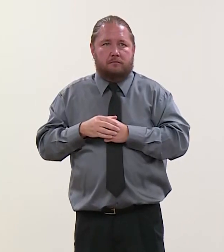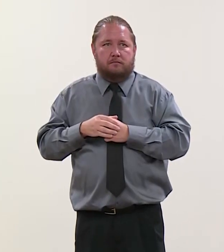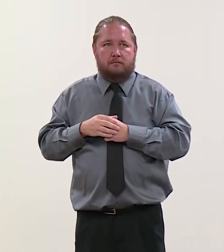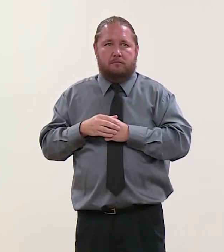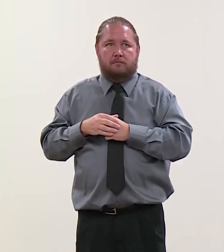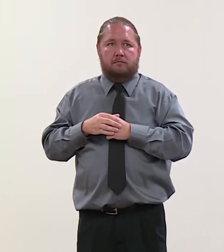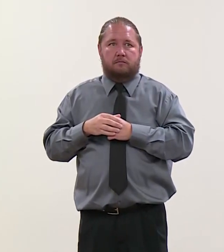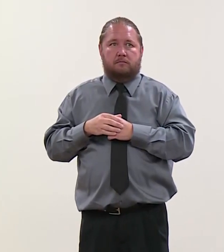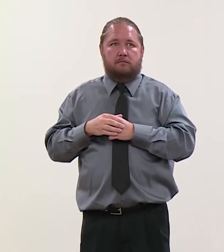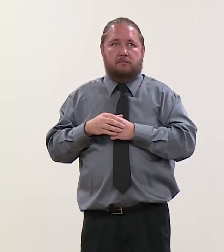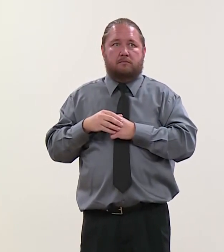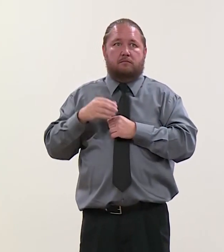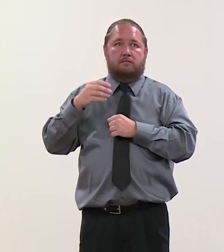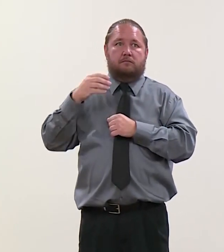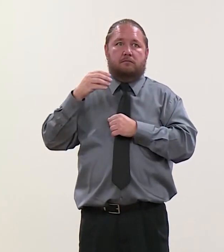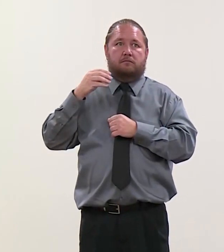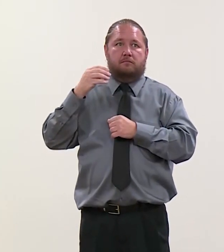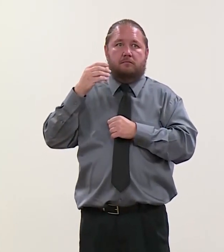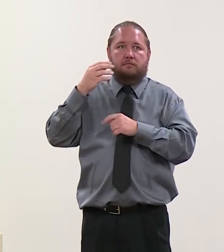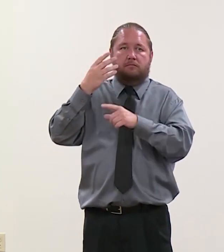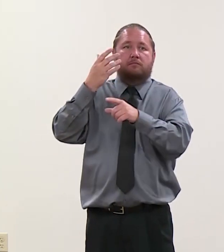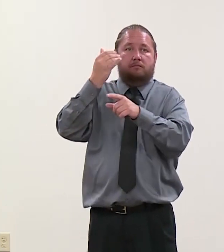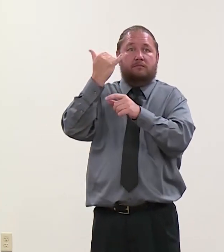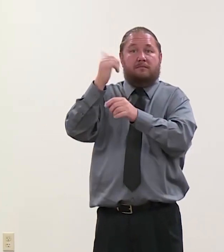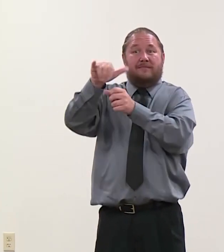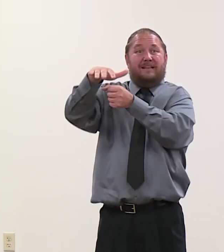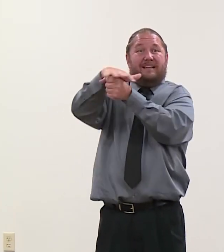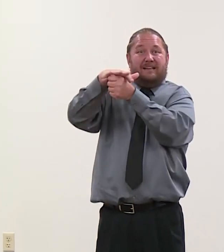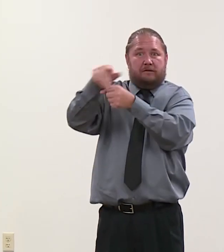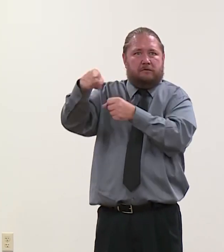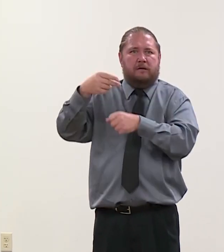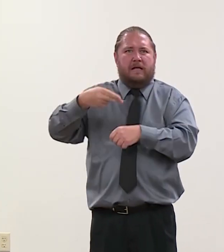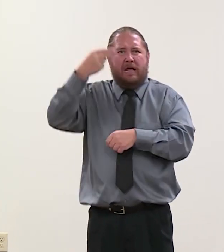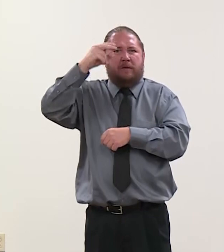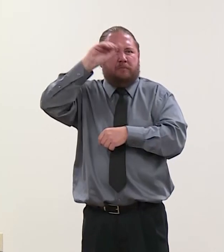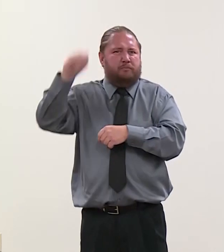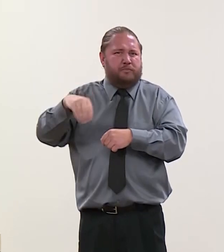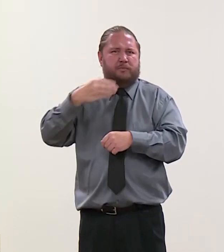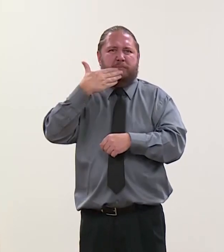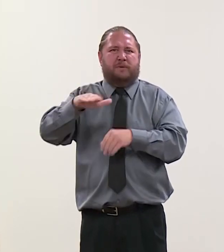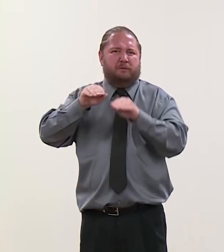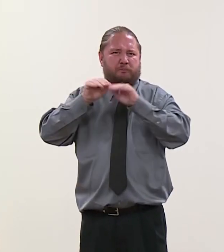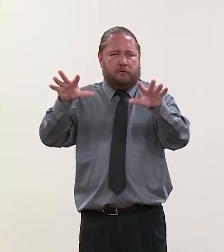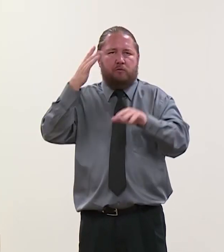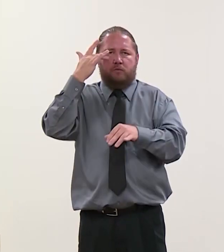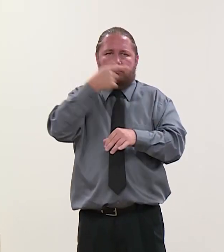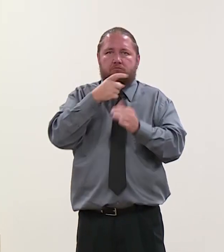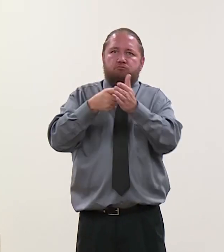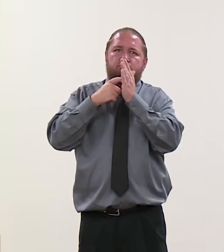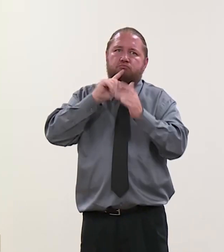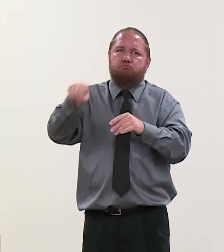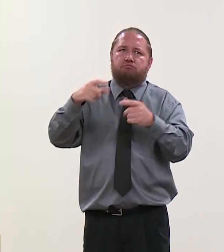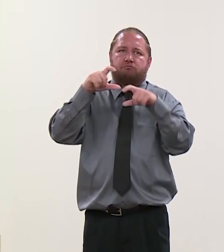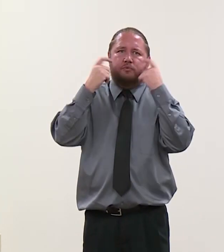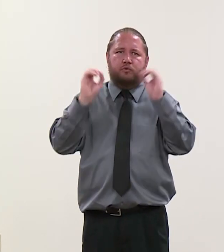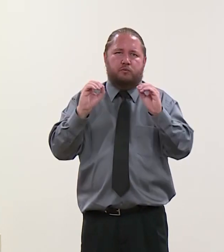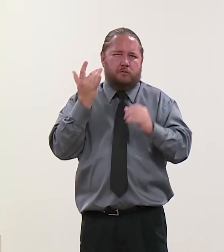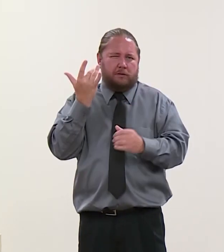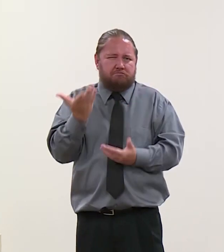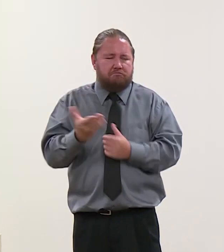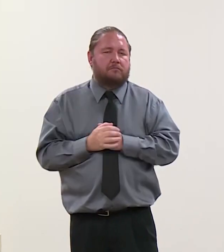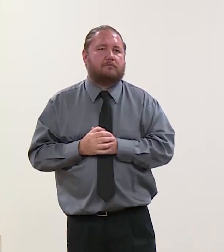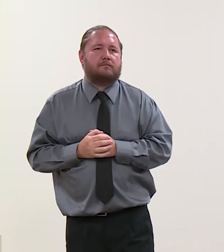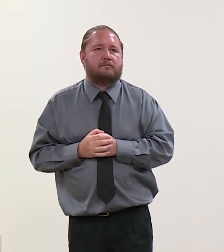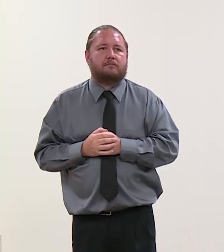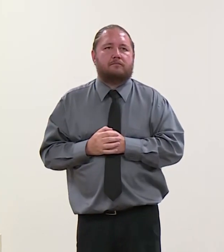with today's announcement, which you just heard, that we'll be, you know, we'll be wearing masks in this state house and we'll be